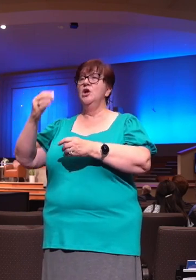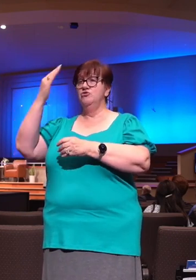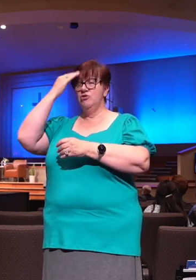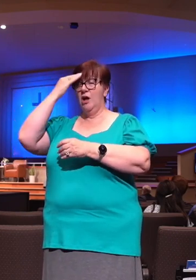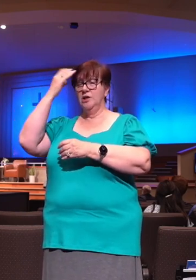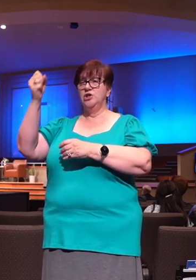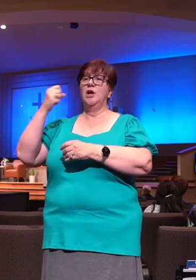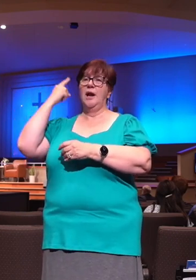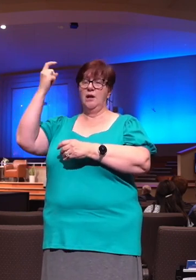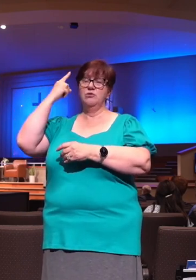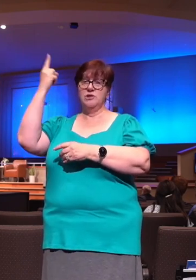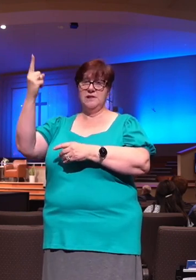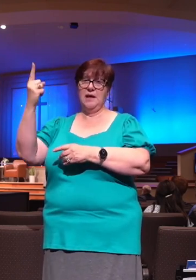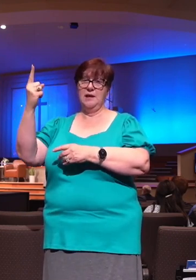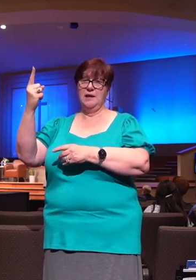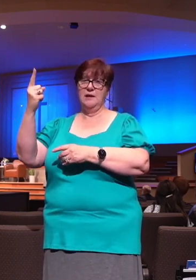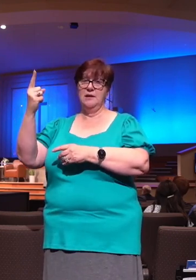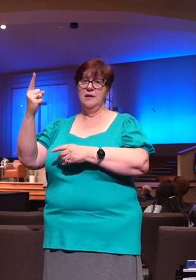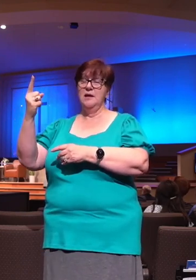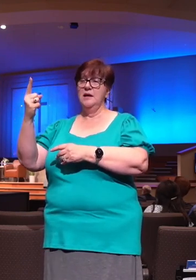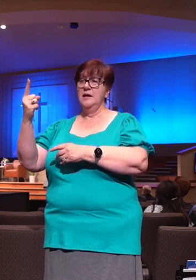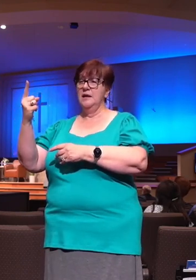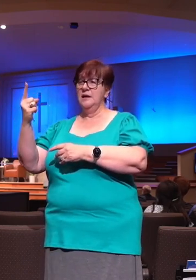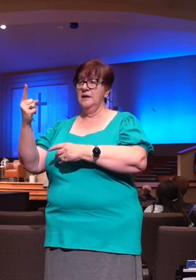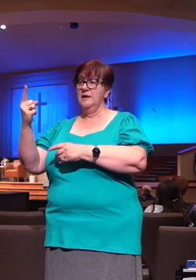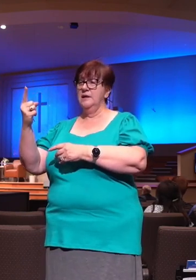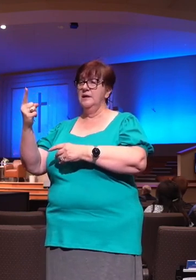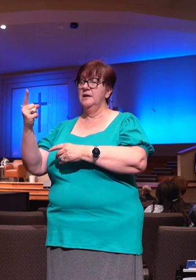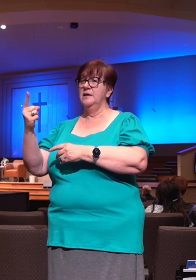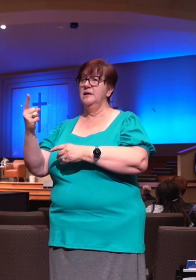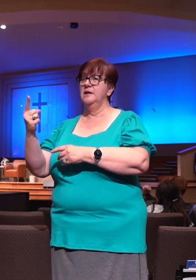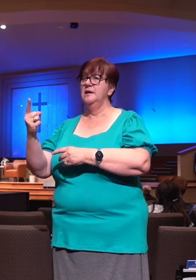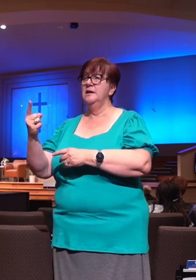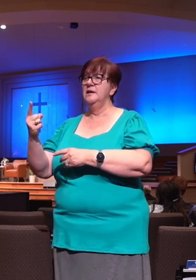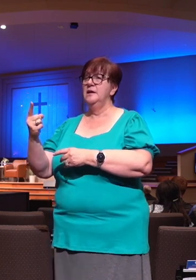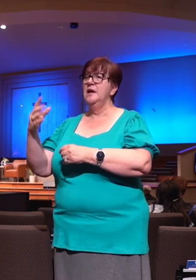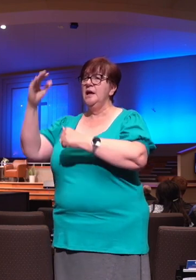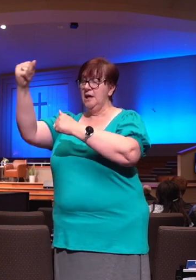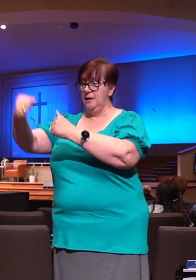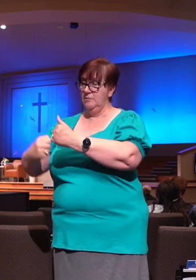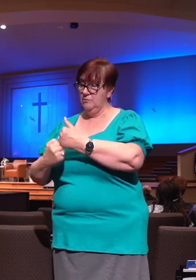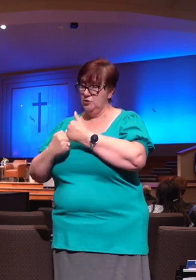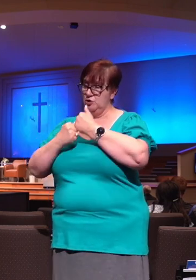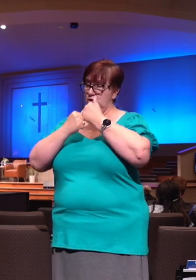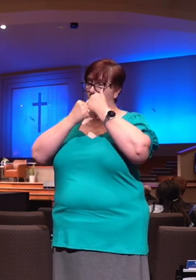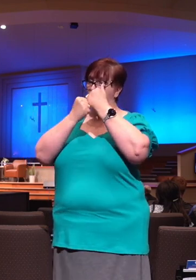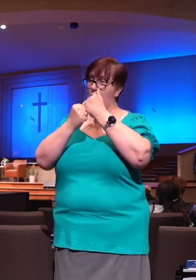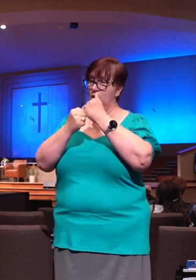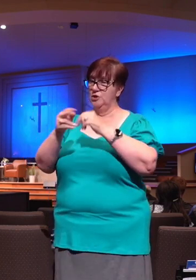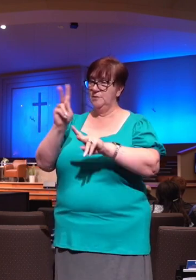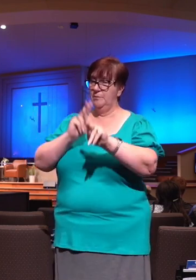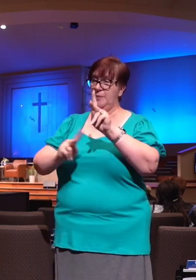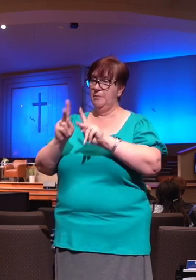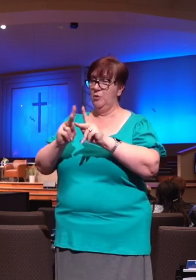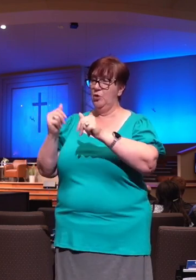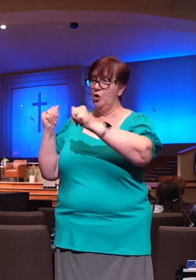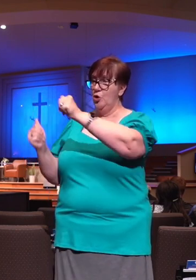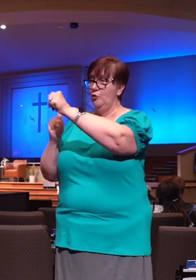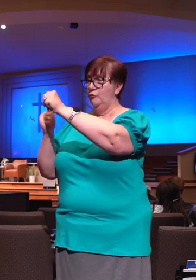layeth up sound wisdom for the righteous. He is a buckler to them that walks rightly. There is a lot of